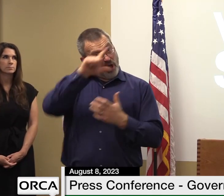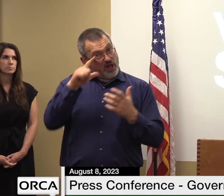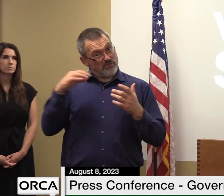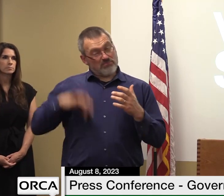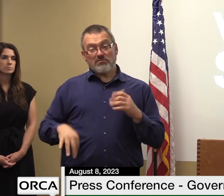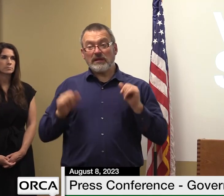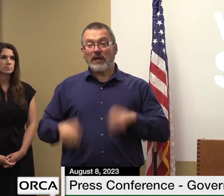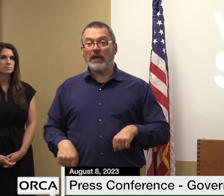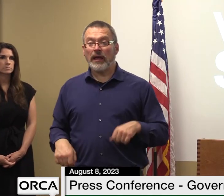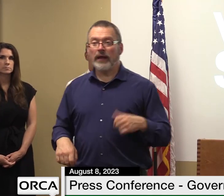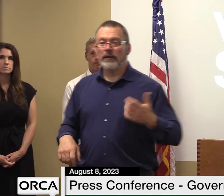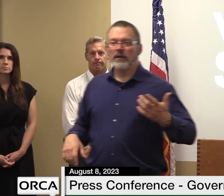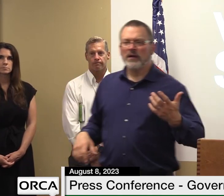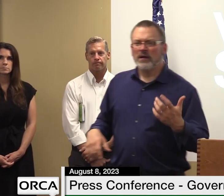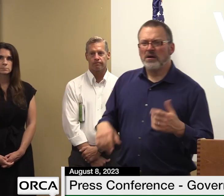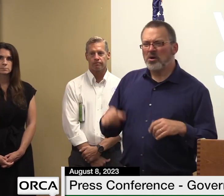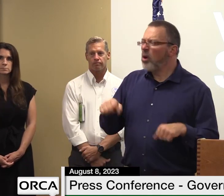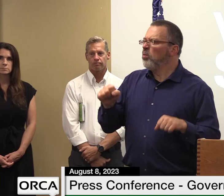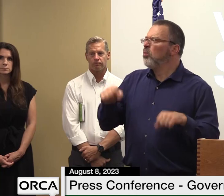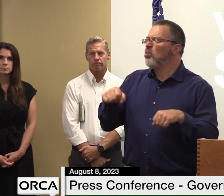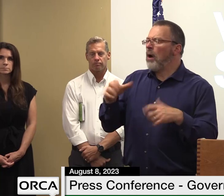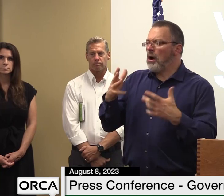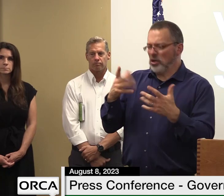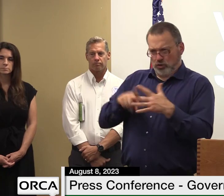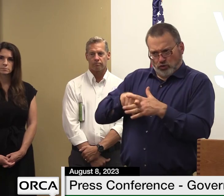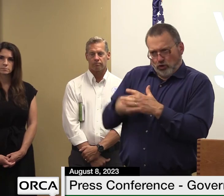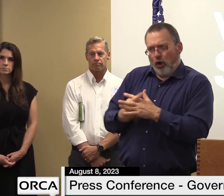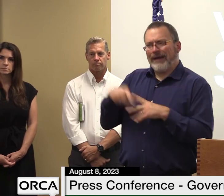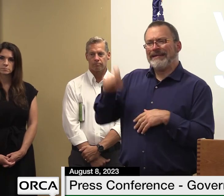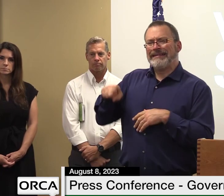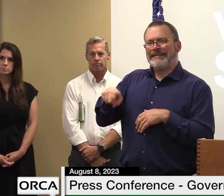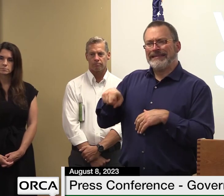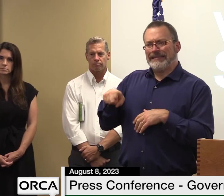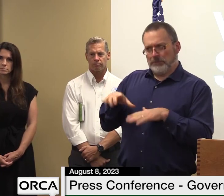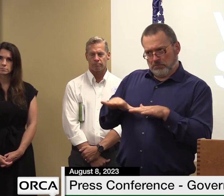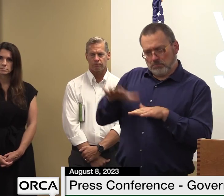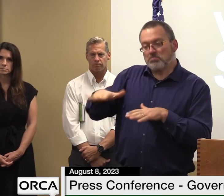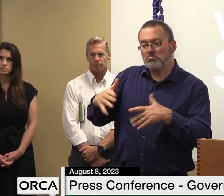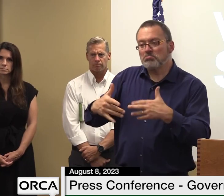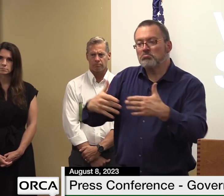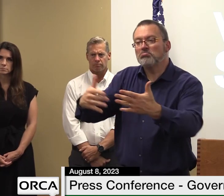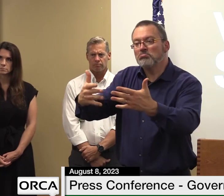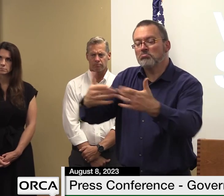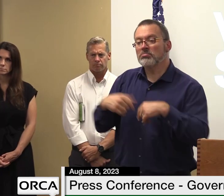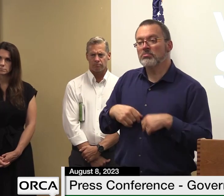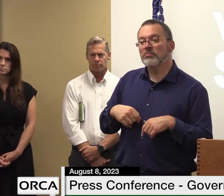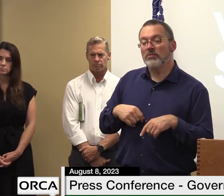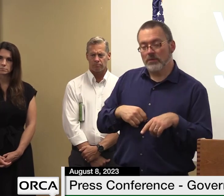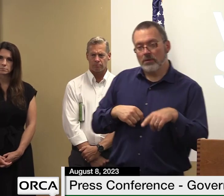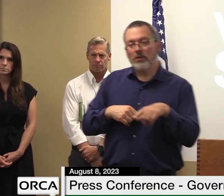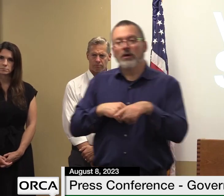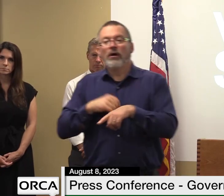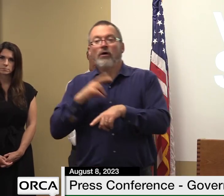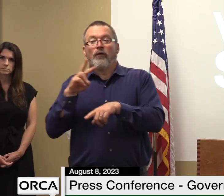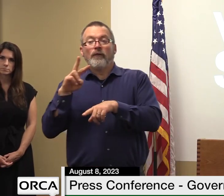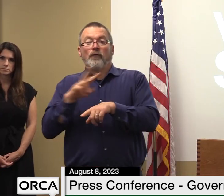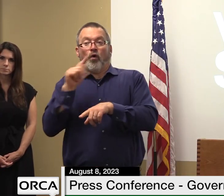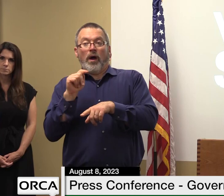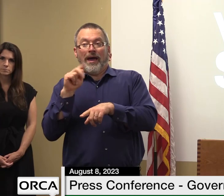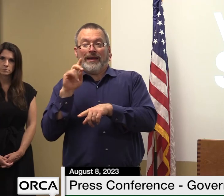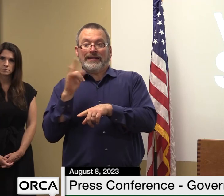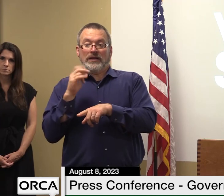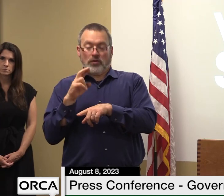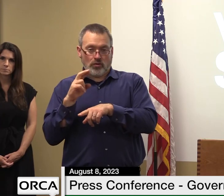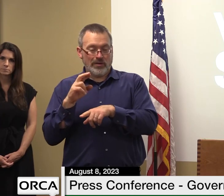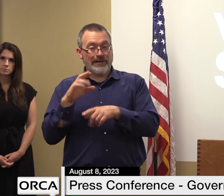back to the labor force and flood recovery kind of point at a joint hearing between